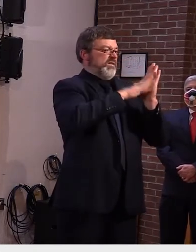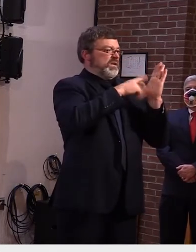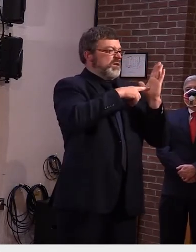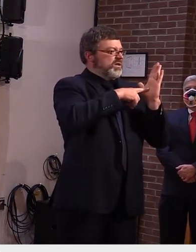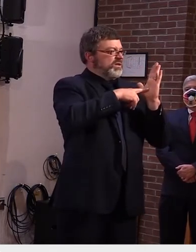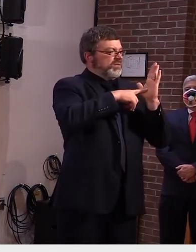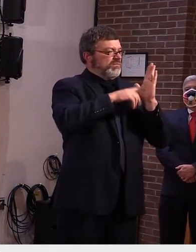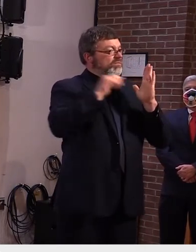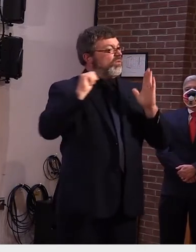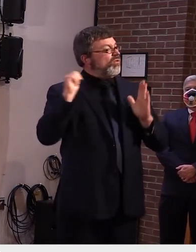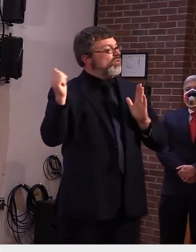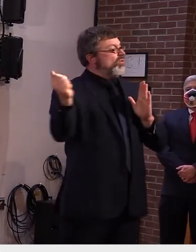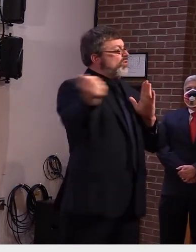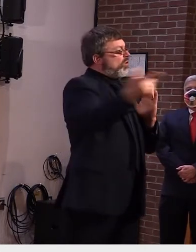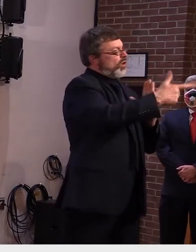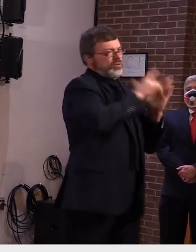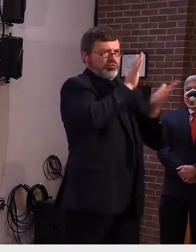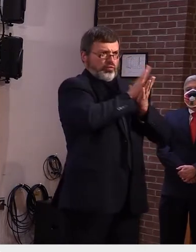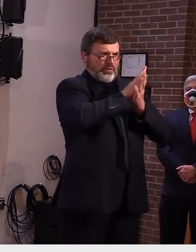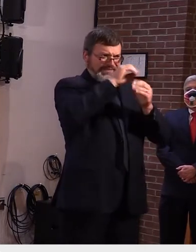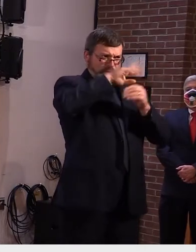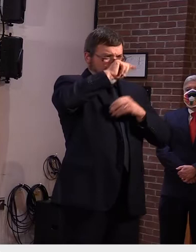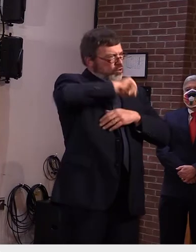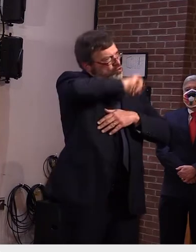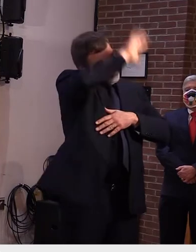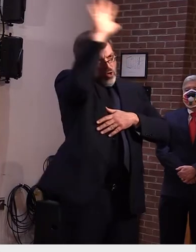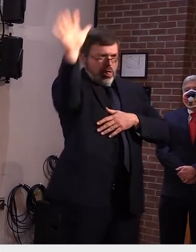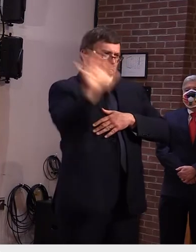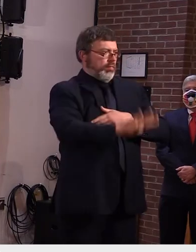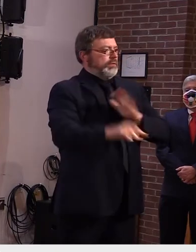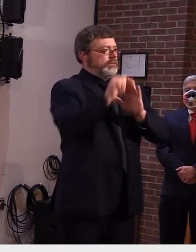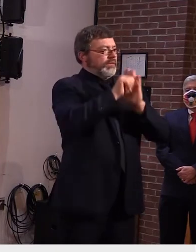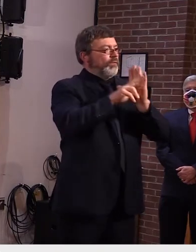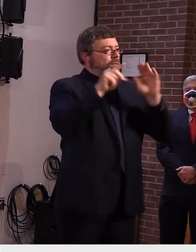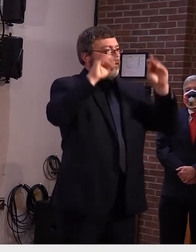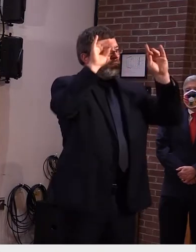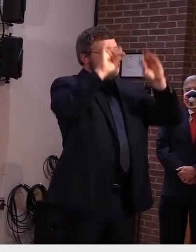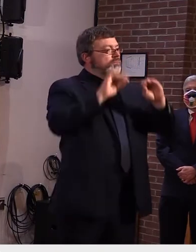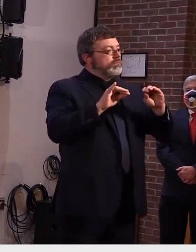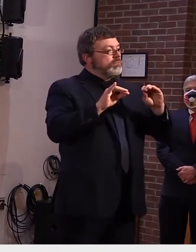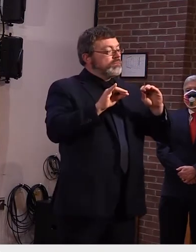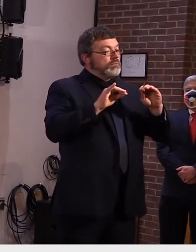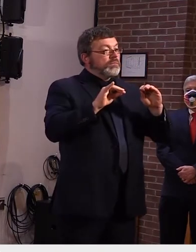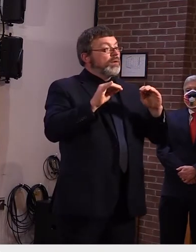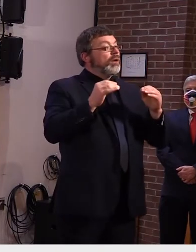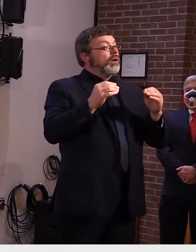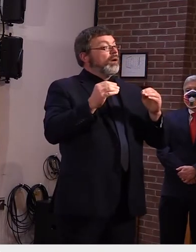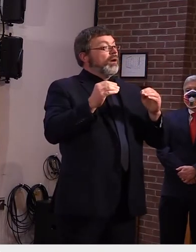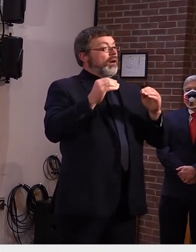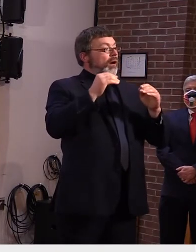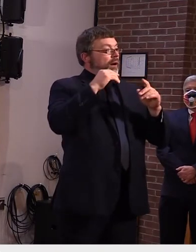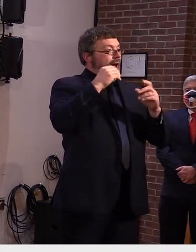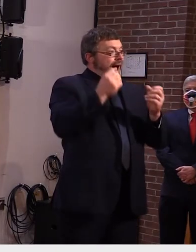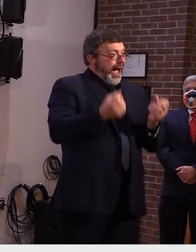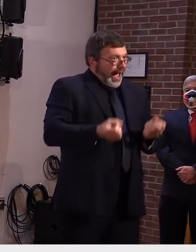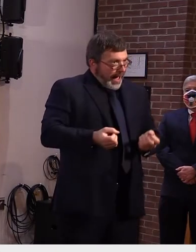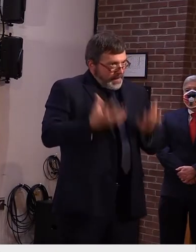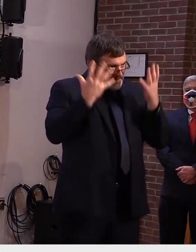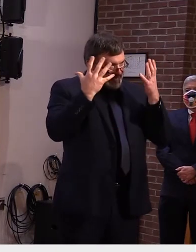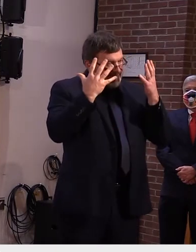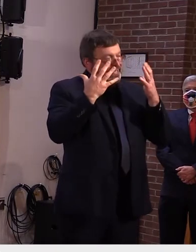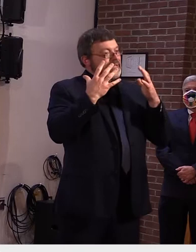that have 25 or more in attendance and the number of cases that is updated